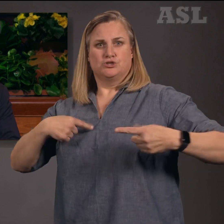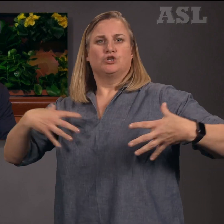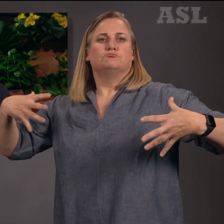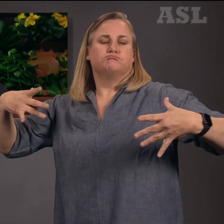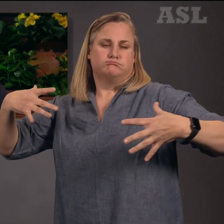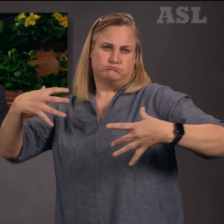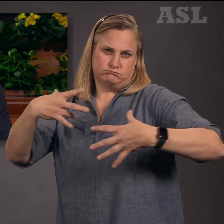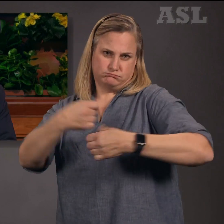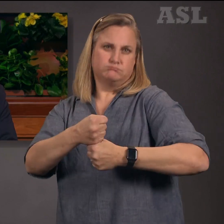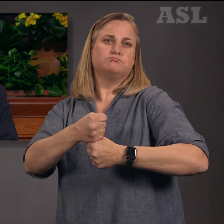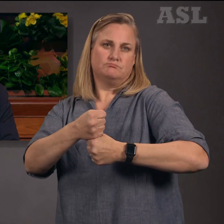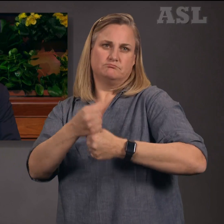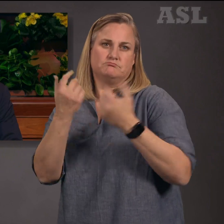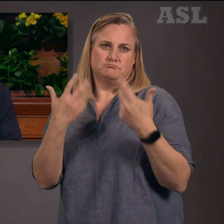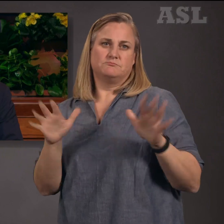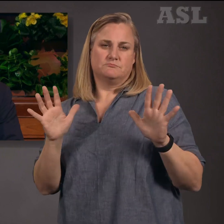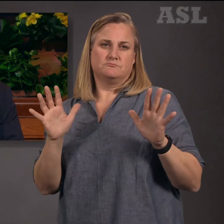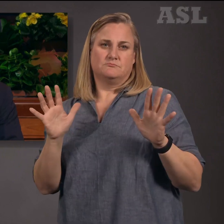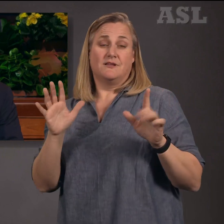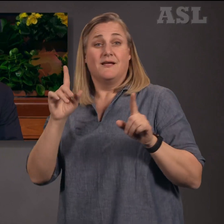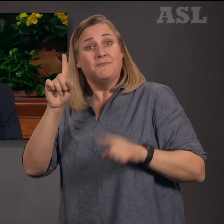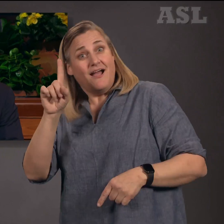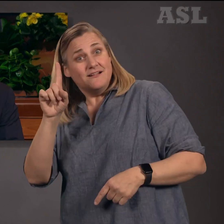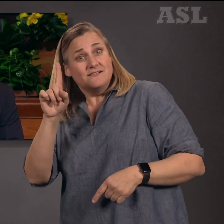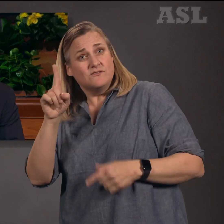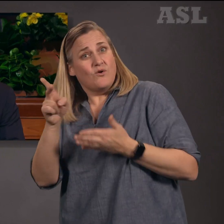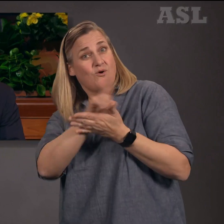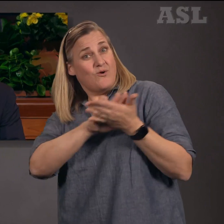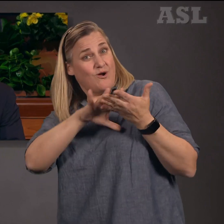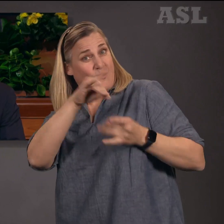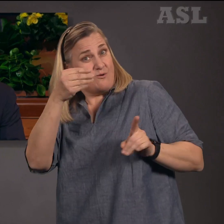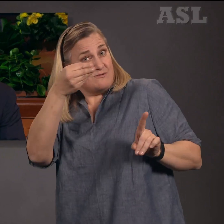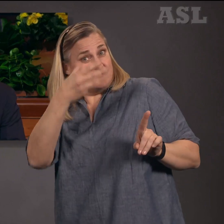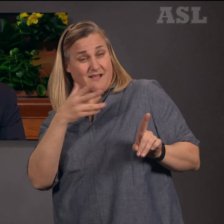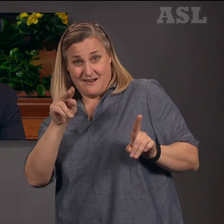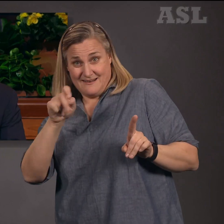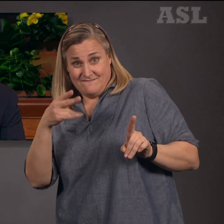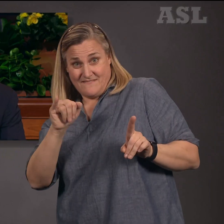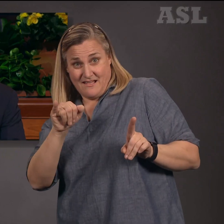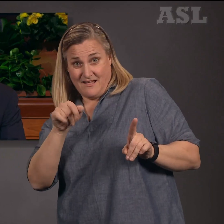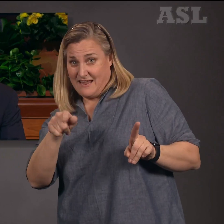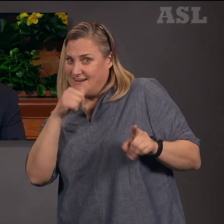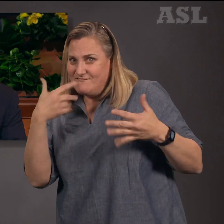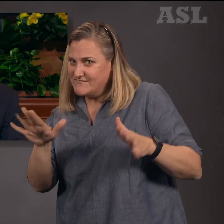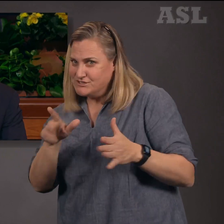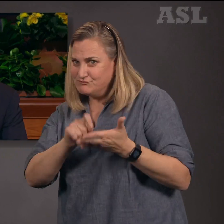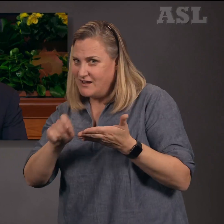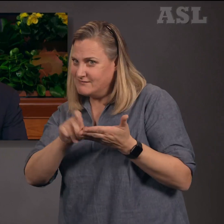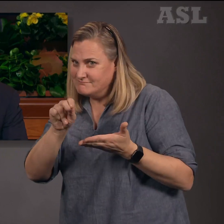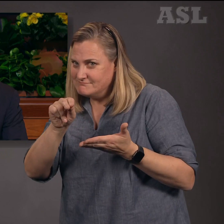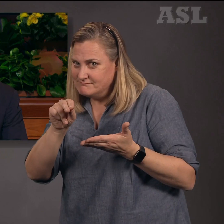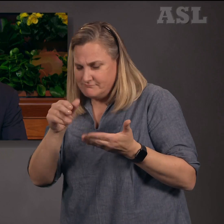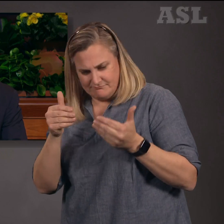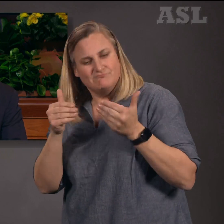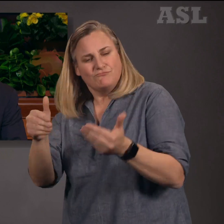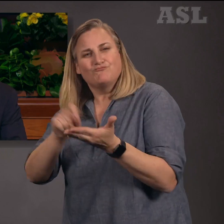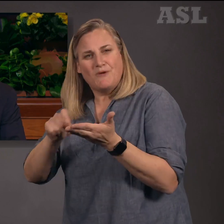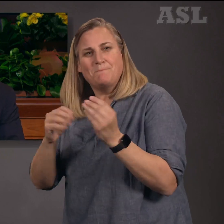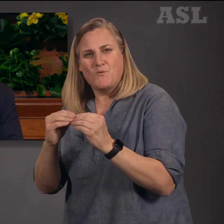urged Nephi to return to his record and write a concluding message. Under the powerful influence of the Holy Ghost,